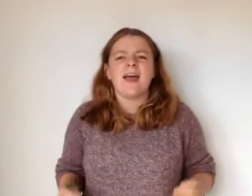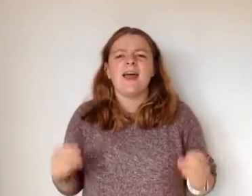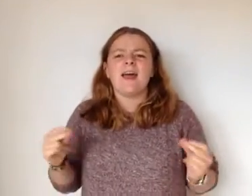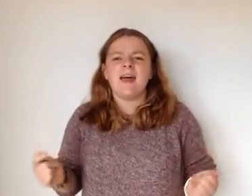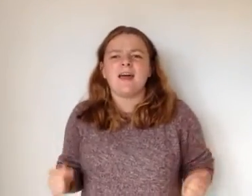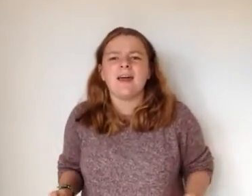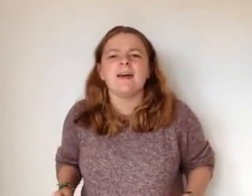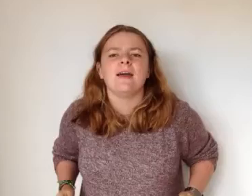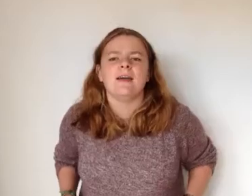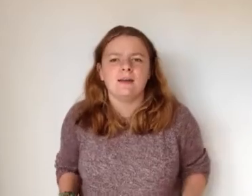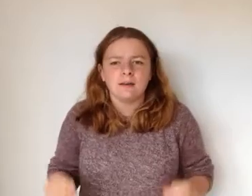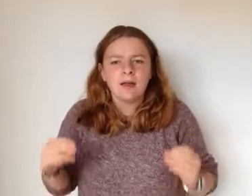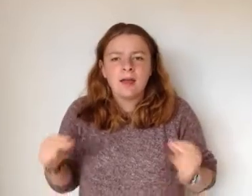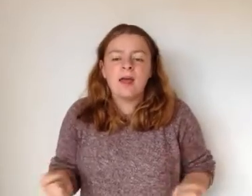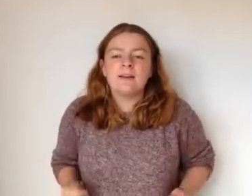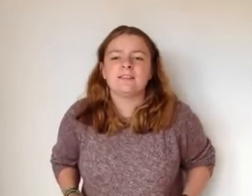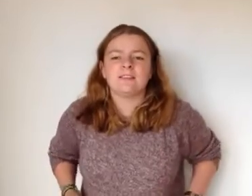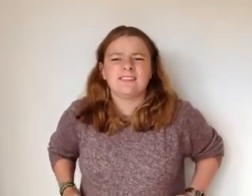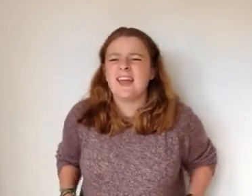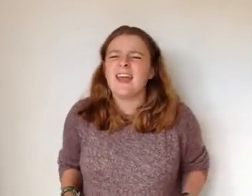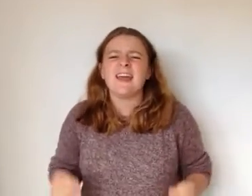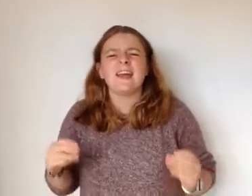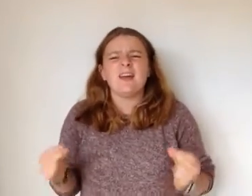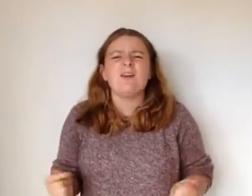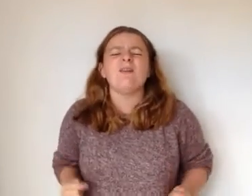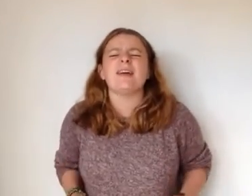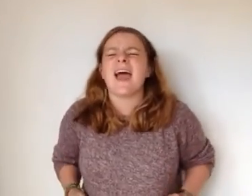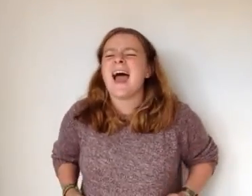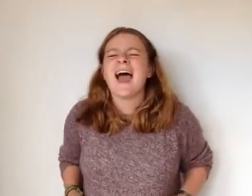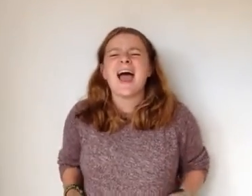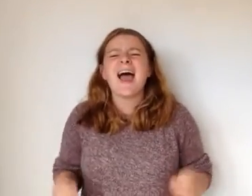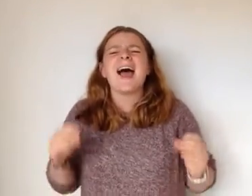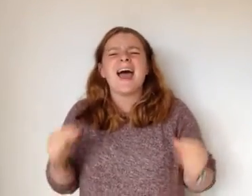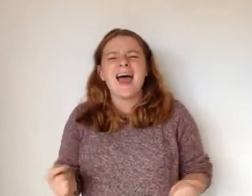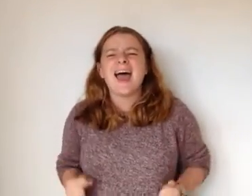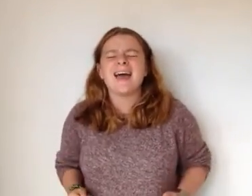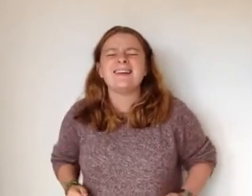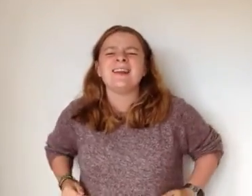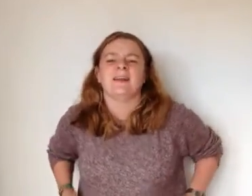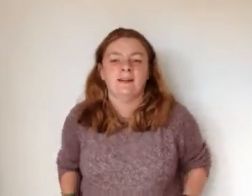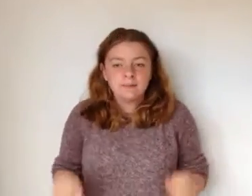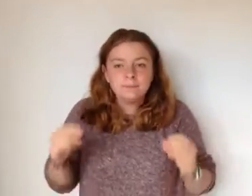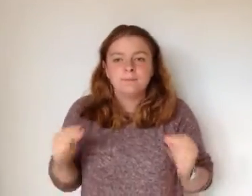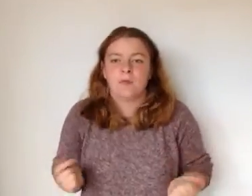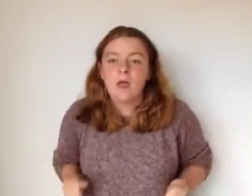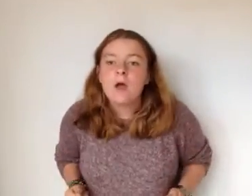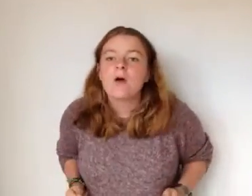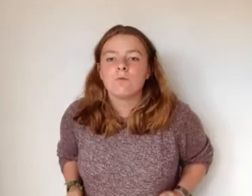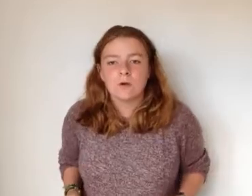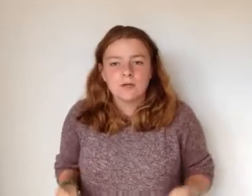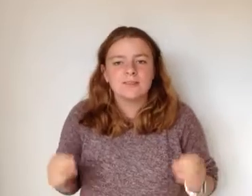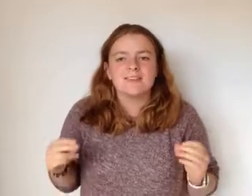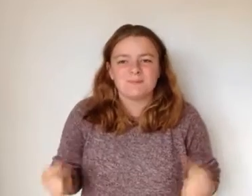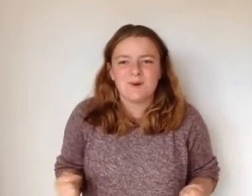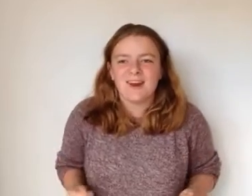To see you again Winter, spring,